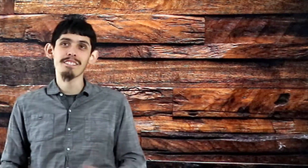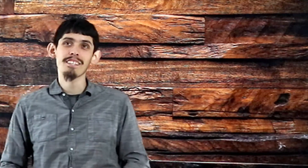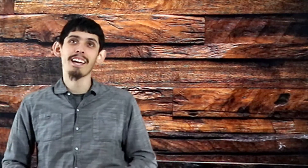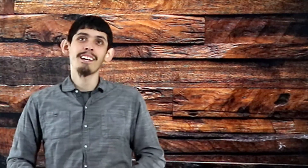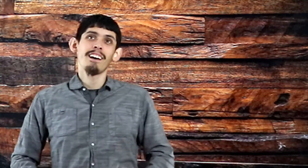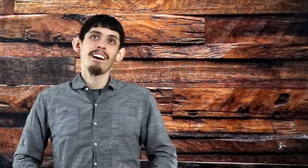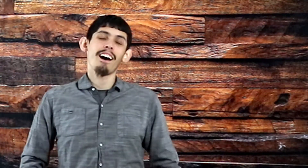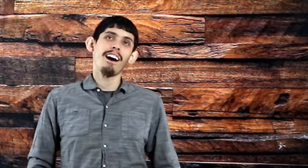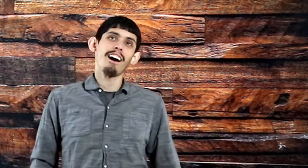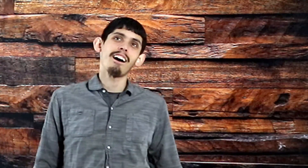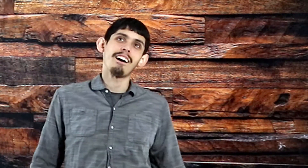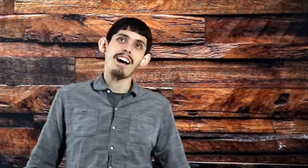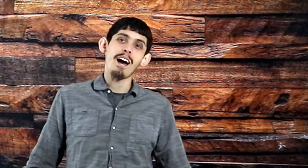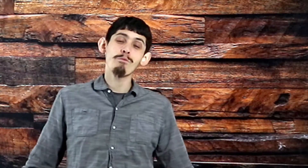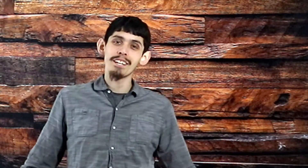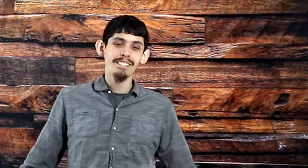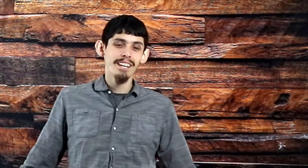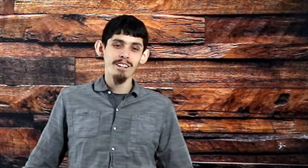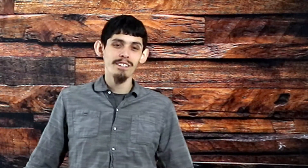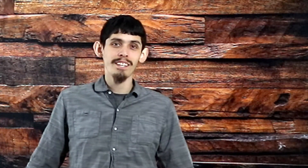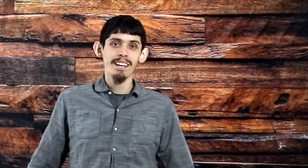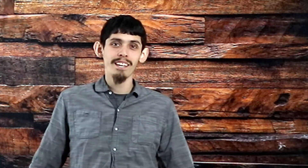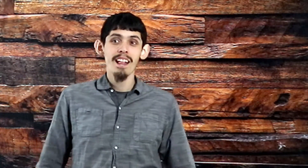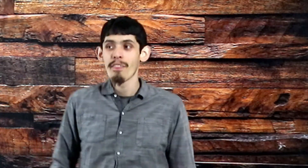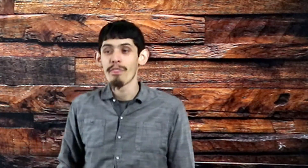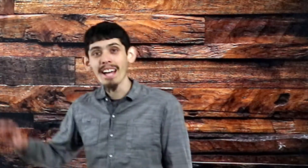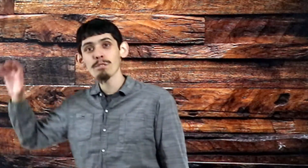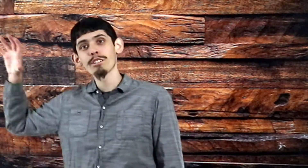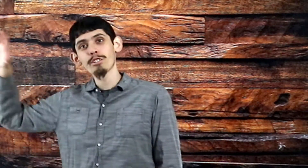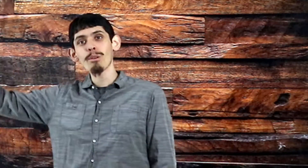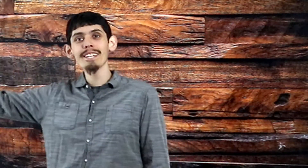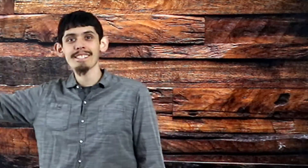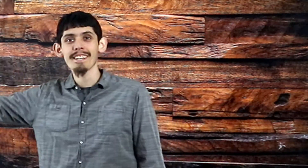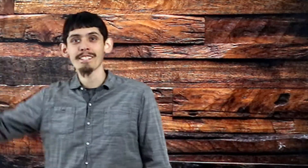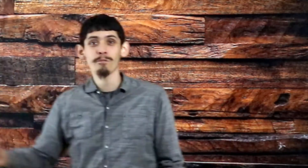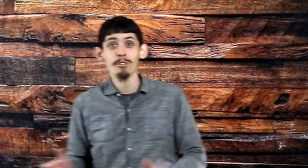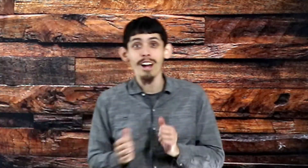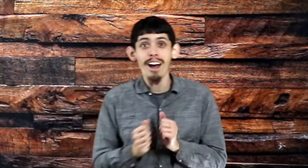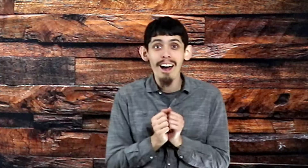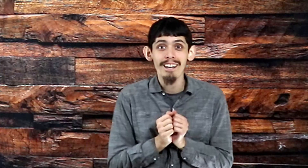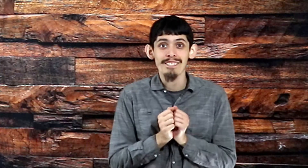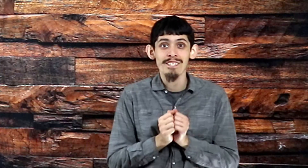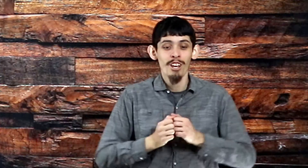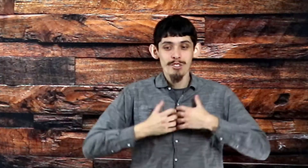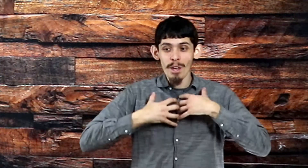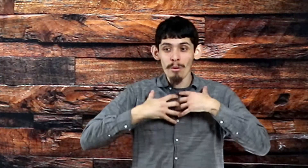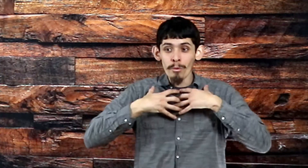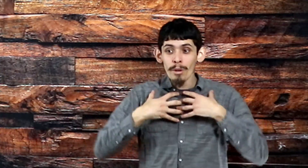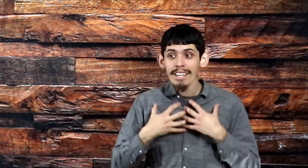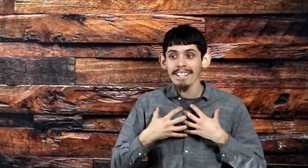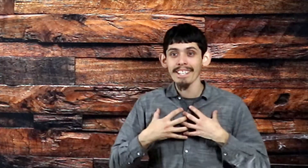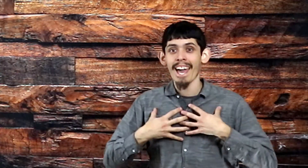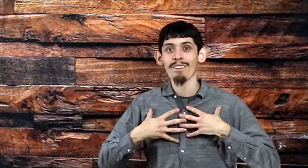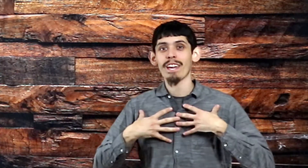like, ah, I'm ready to take on the day. That's what Christ does for us so that we can have a